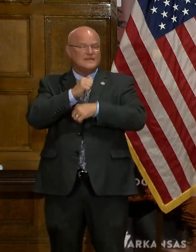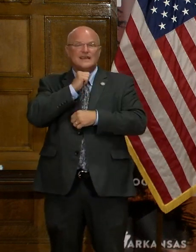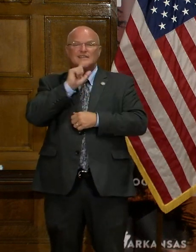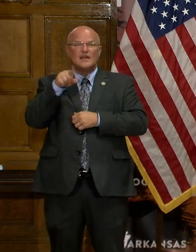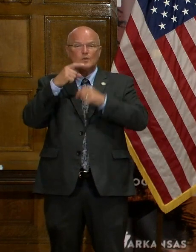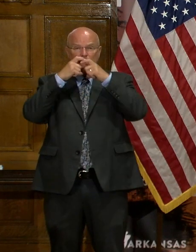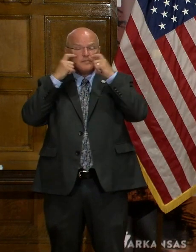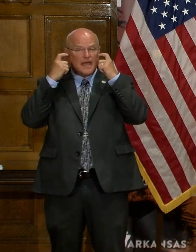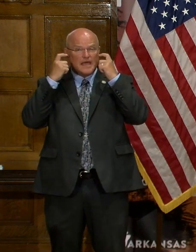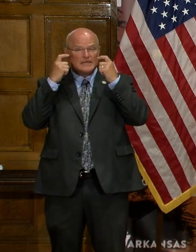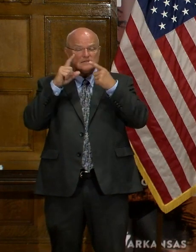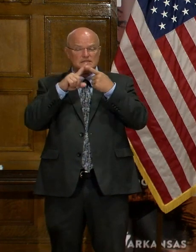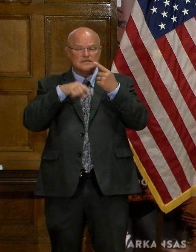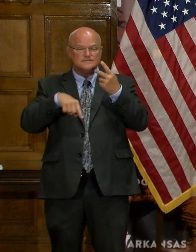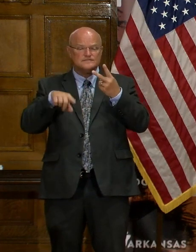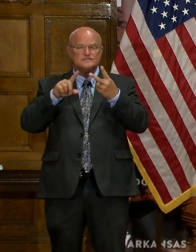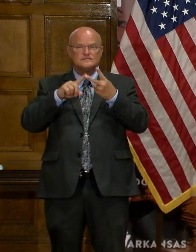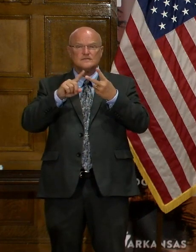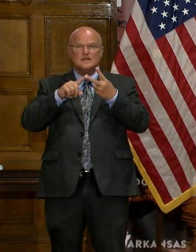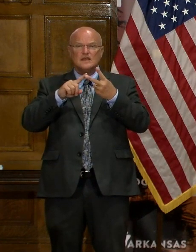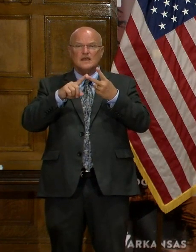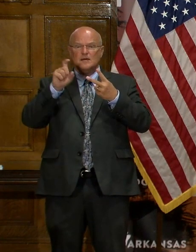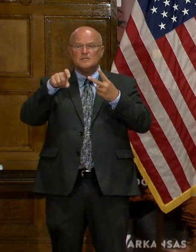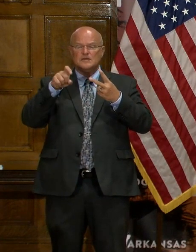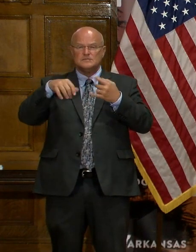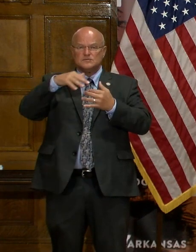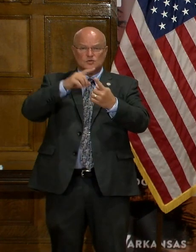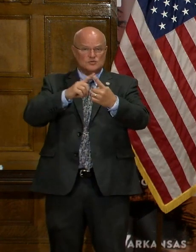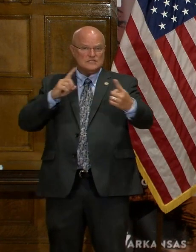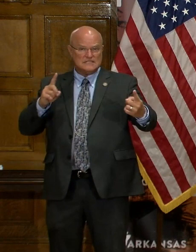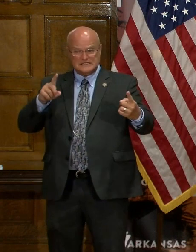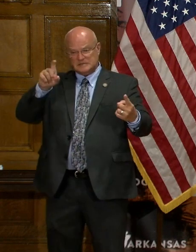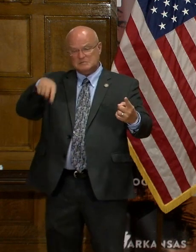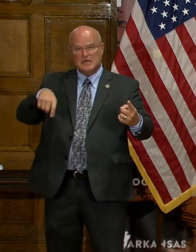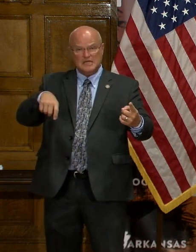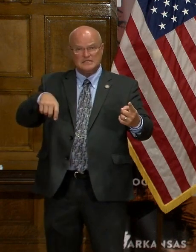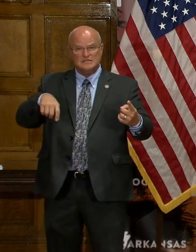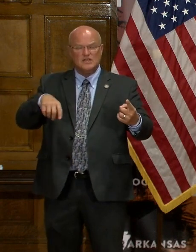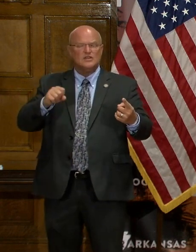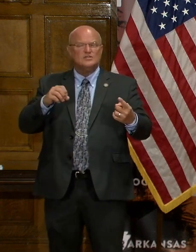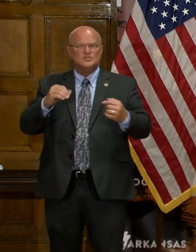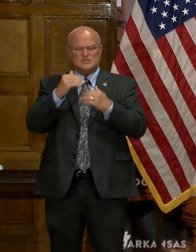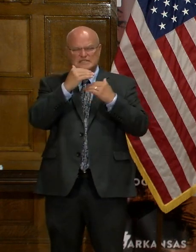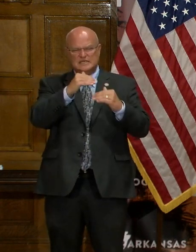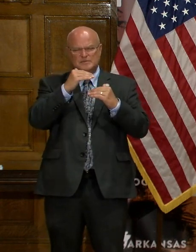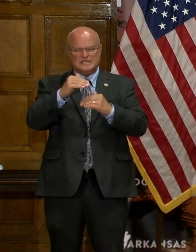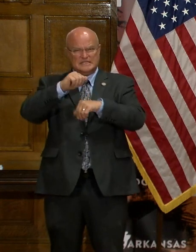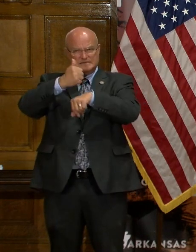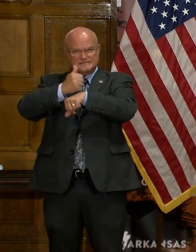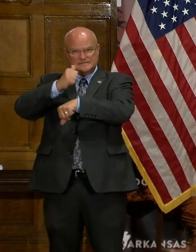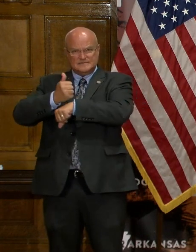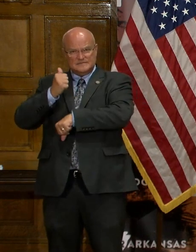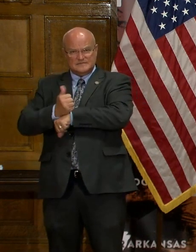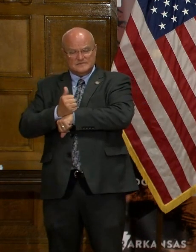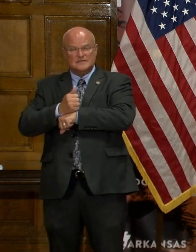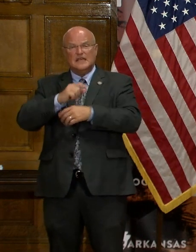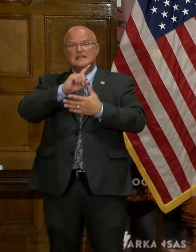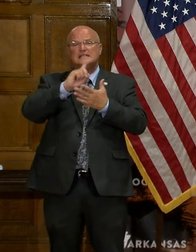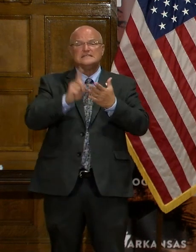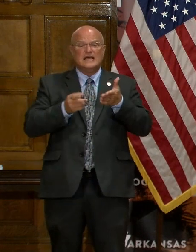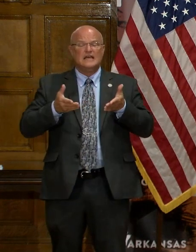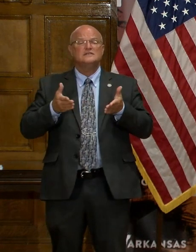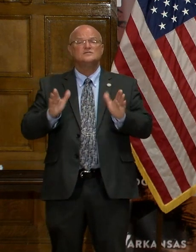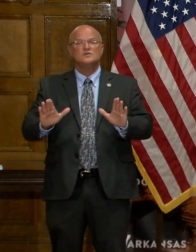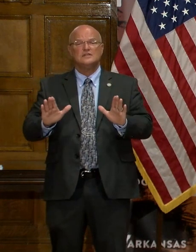just wearing a mask, but the fans also have to socially distance. So those limitations in place are designed to